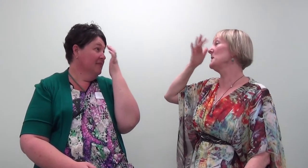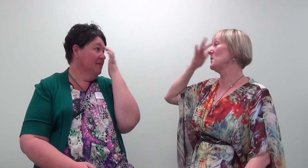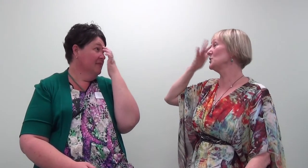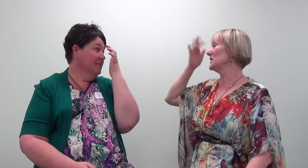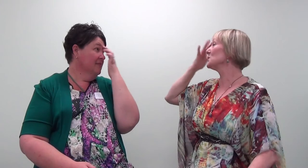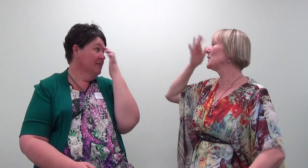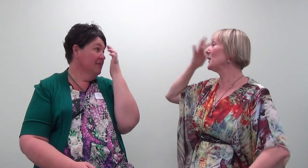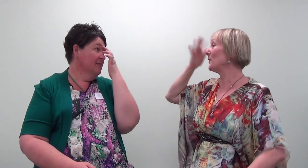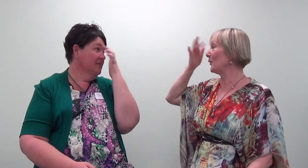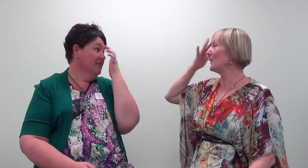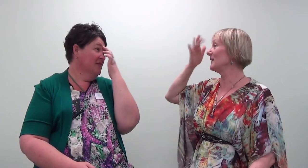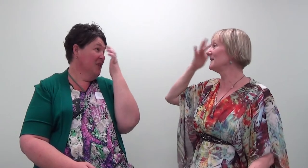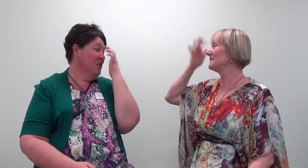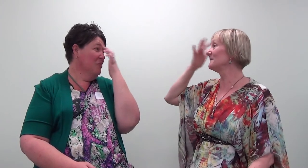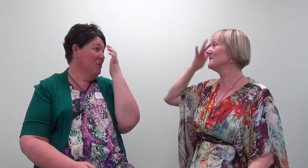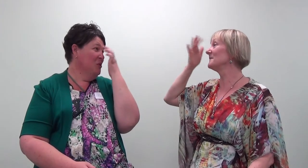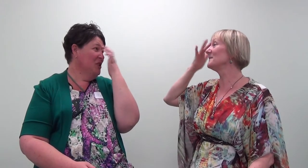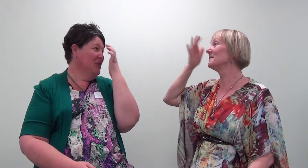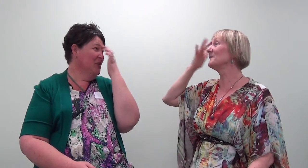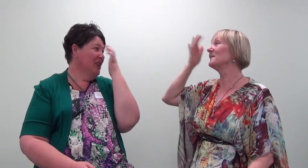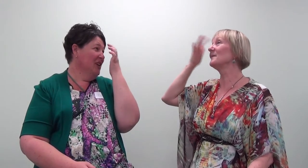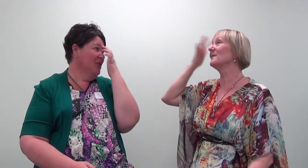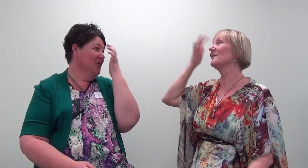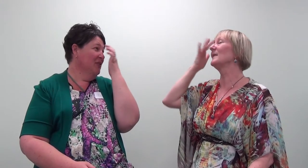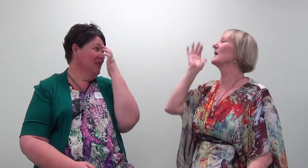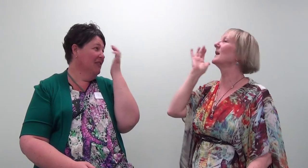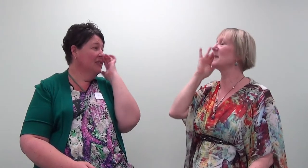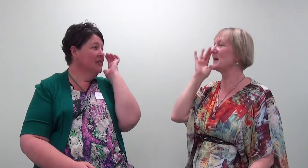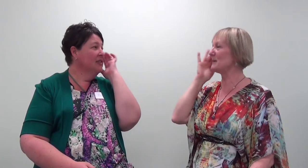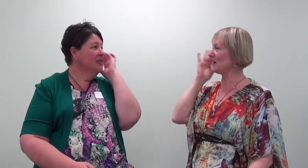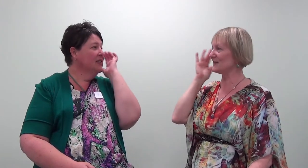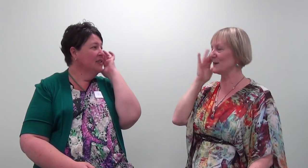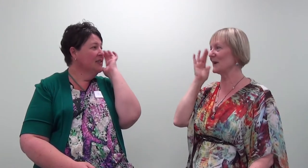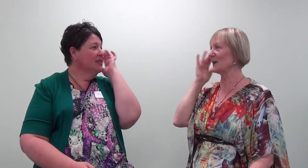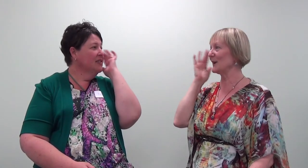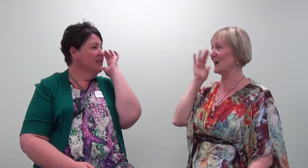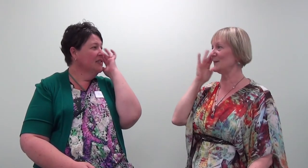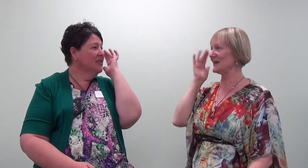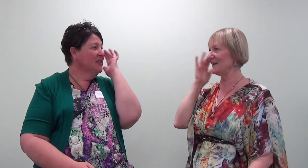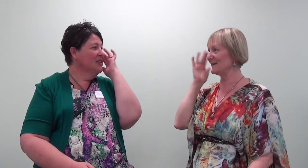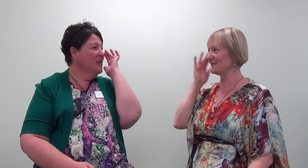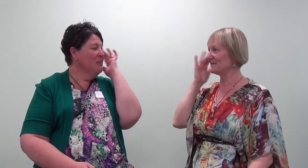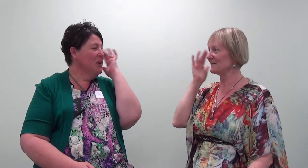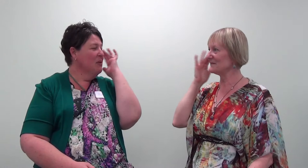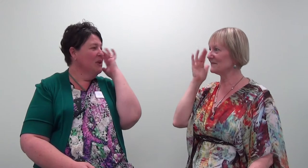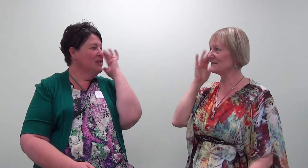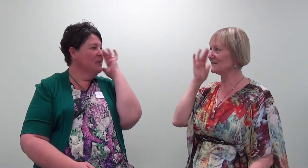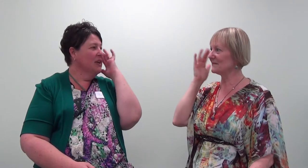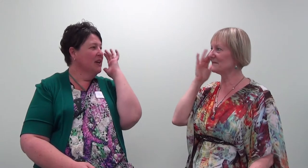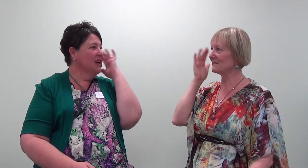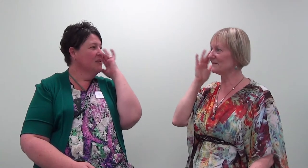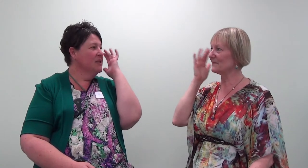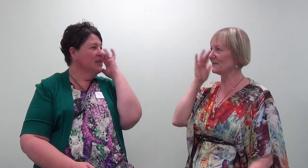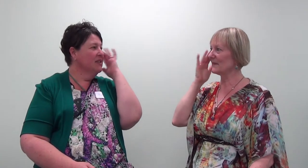be more gentle than I thought. It could be more gentle than I thought. Maybe my stomach can calm down, maybe my stomach can calm down.